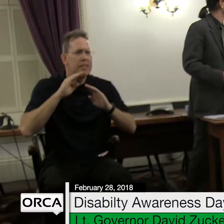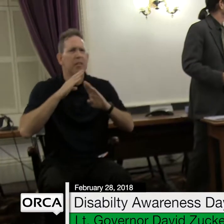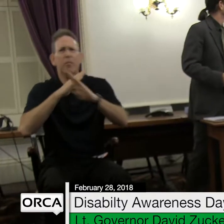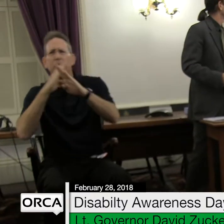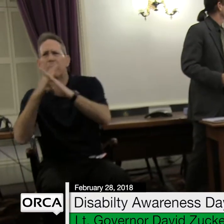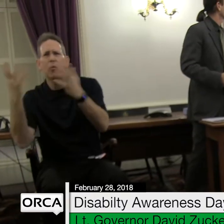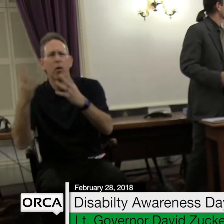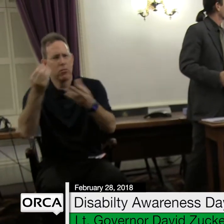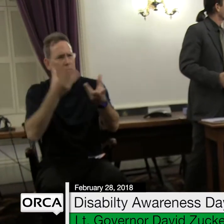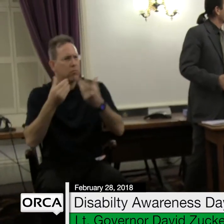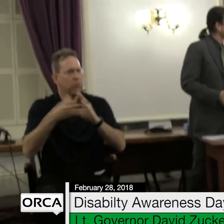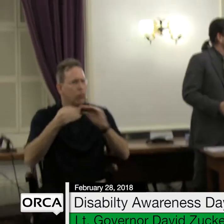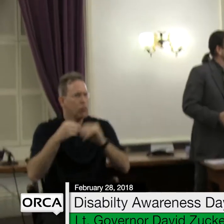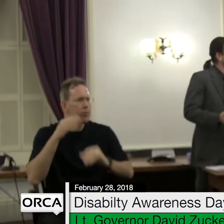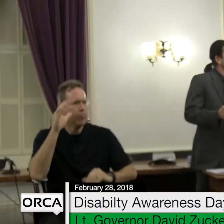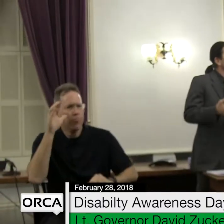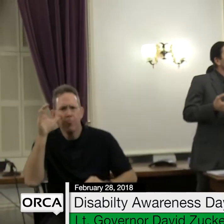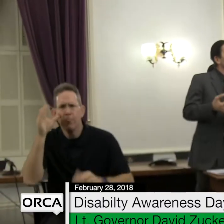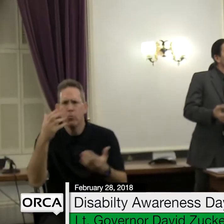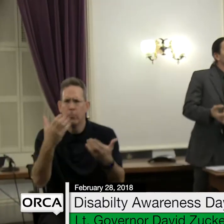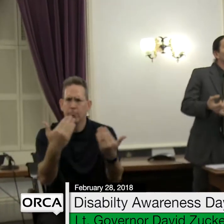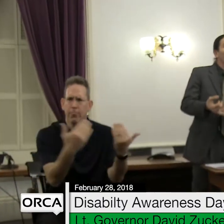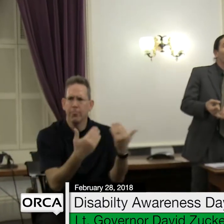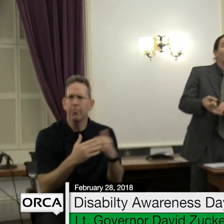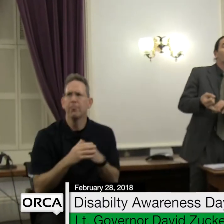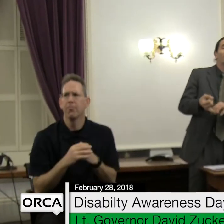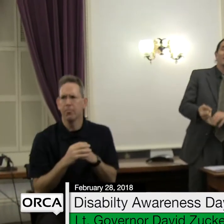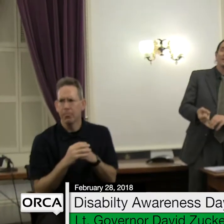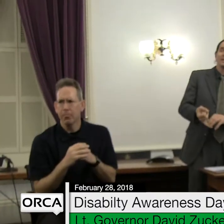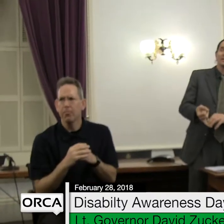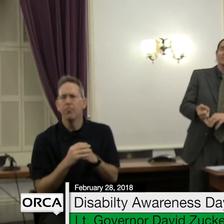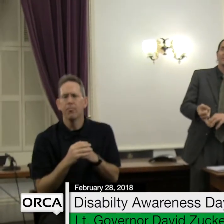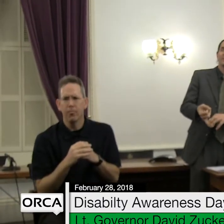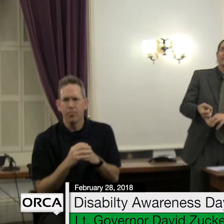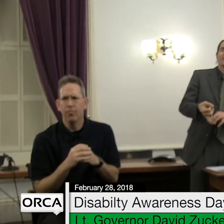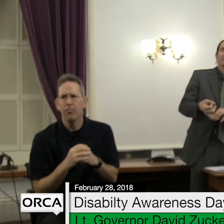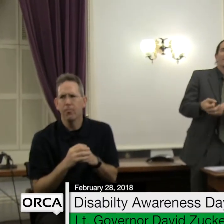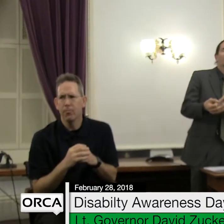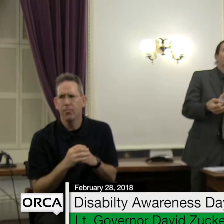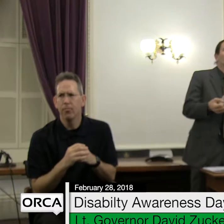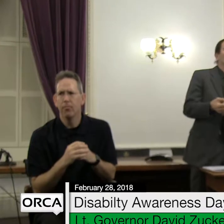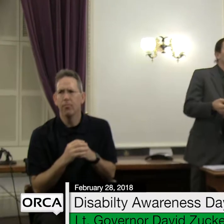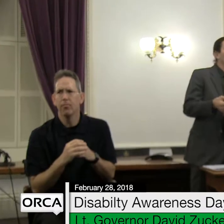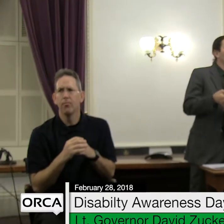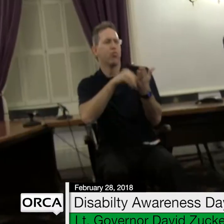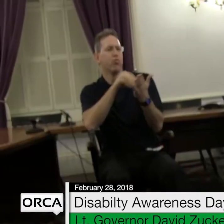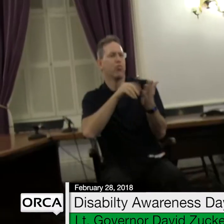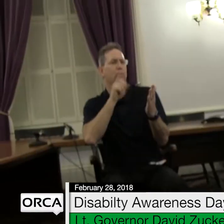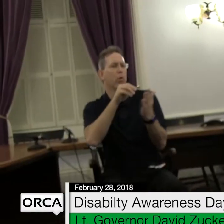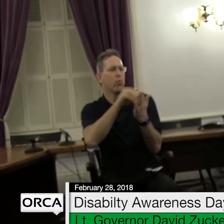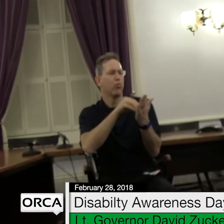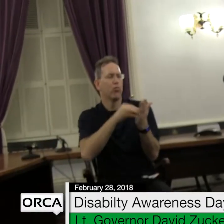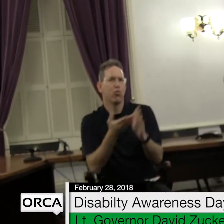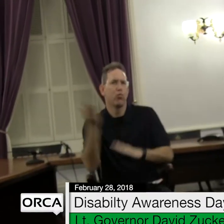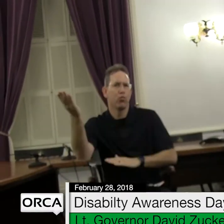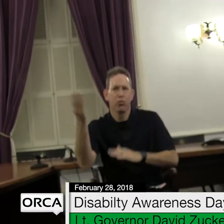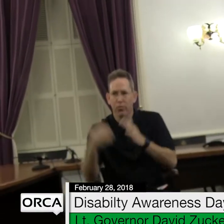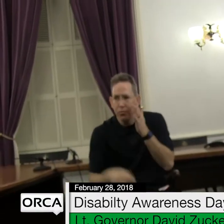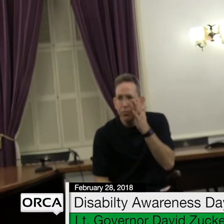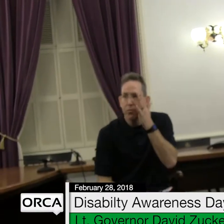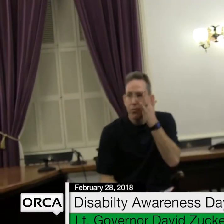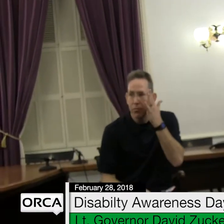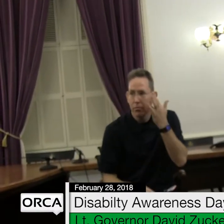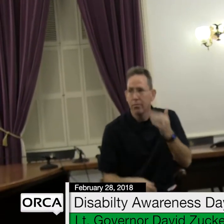told. And to communicate with the media and to communicate for op-eds, but just